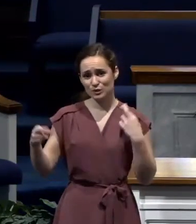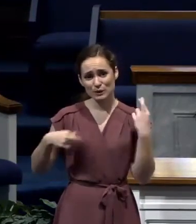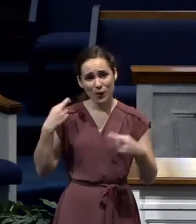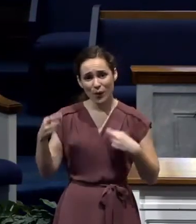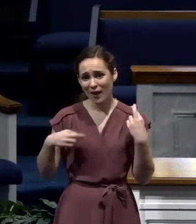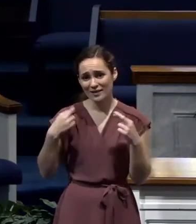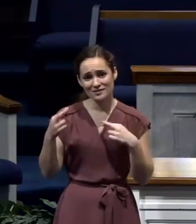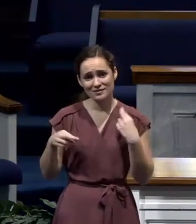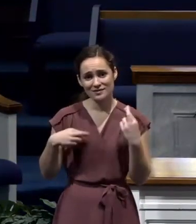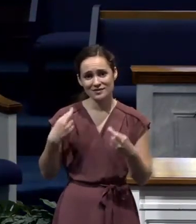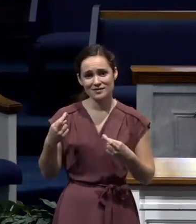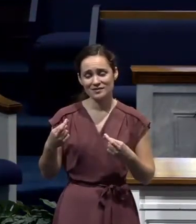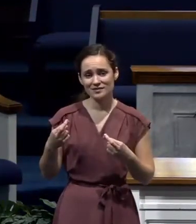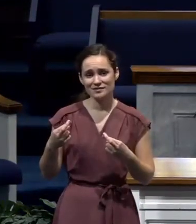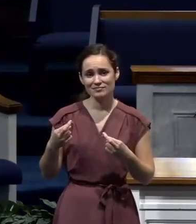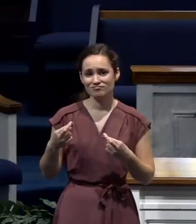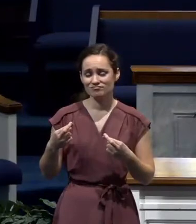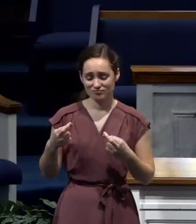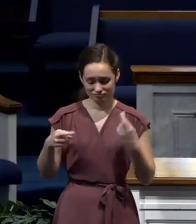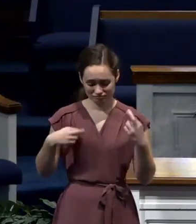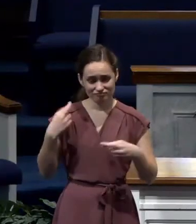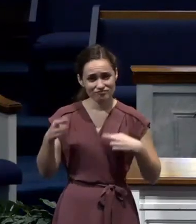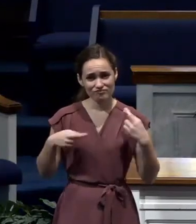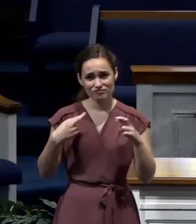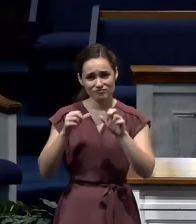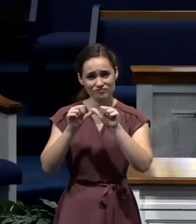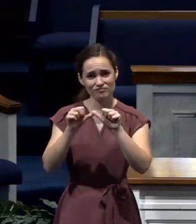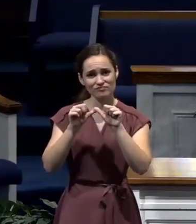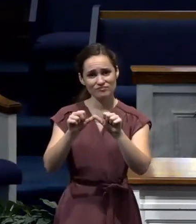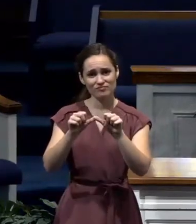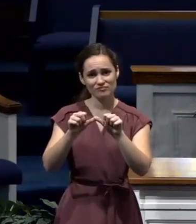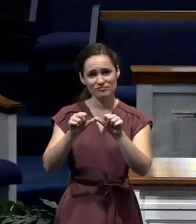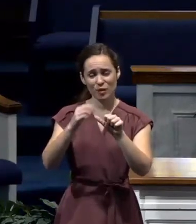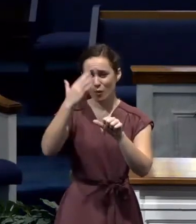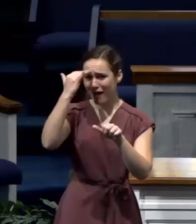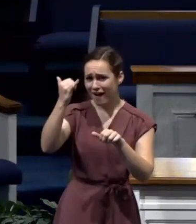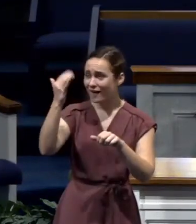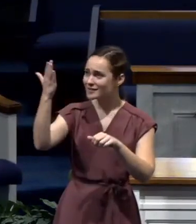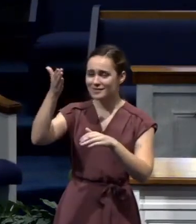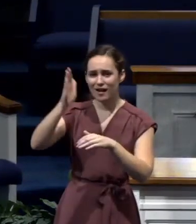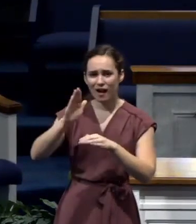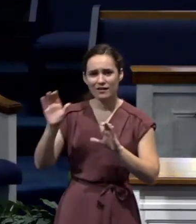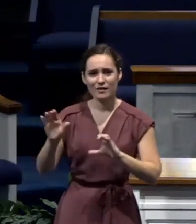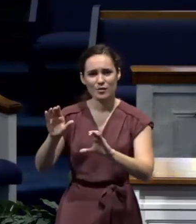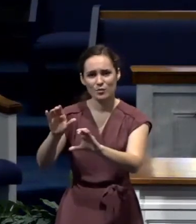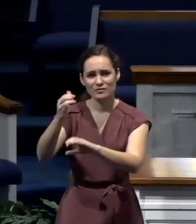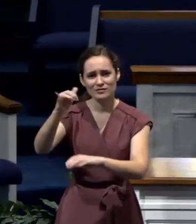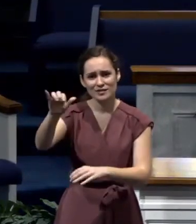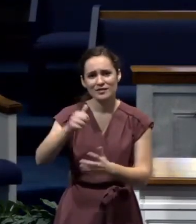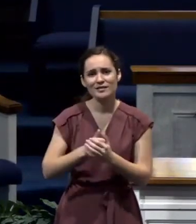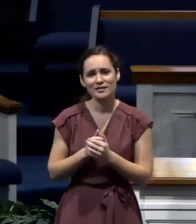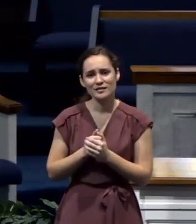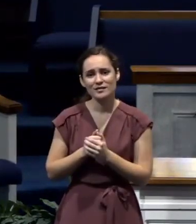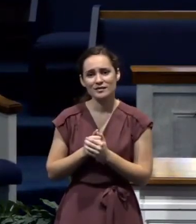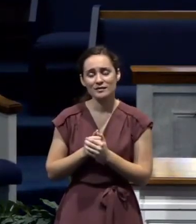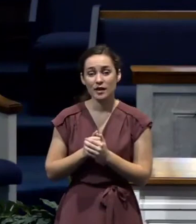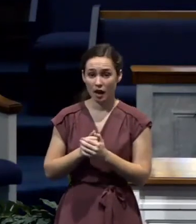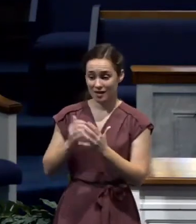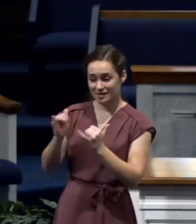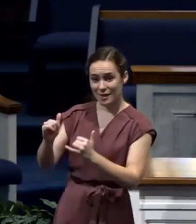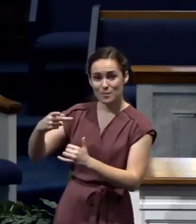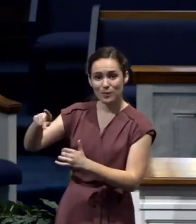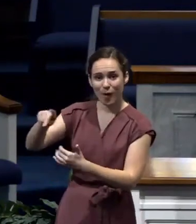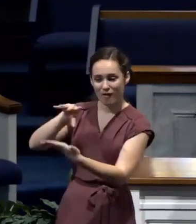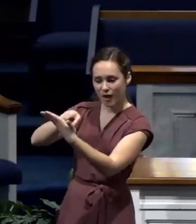Rejoice. Have the spirit of joy at what God is doing. And let's say with the apostle Paul, I rejoice.